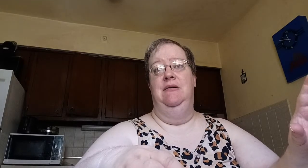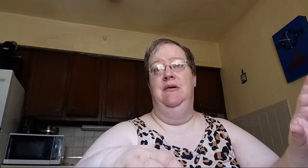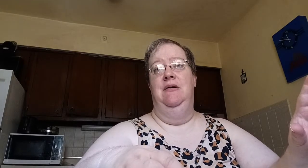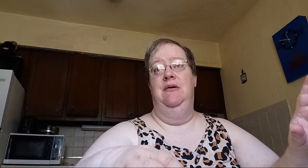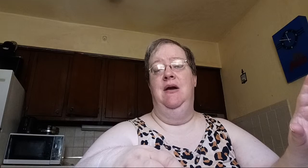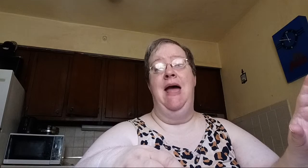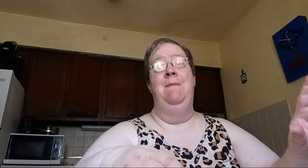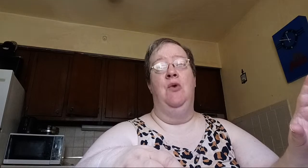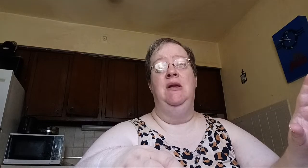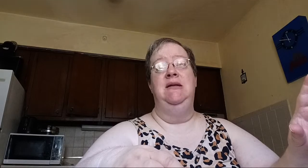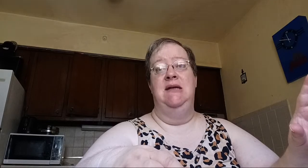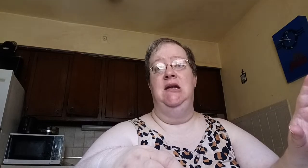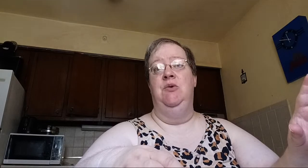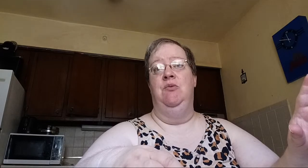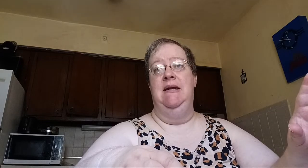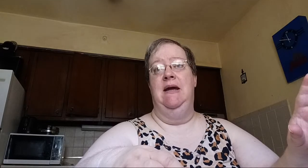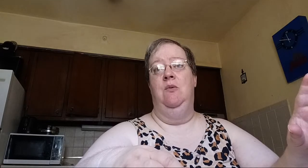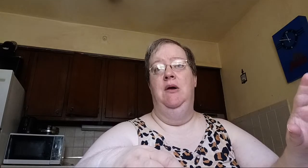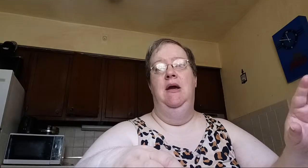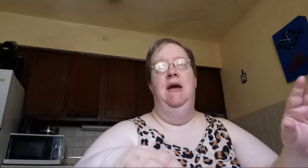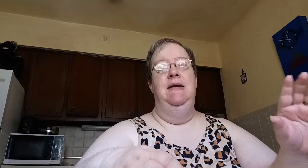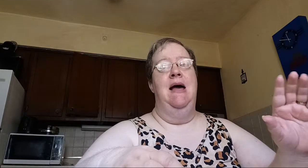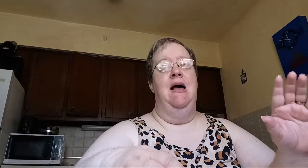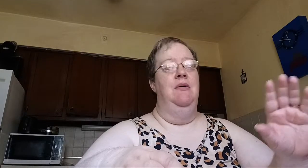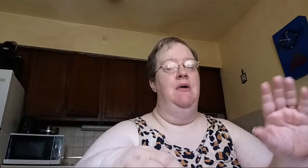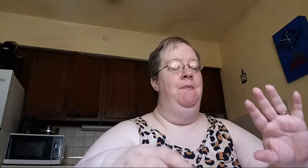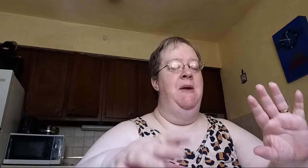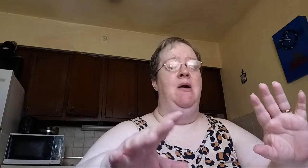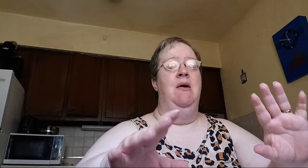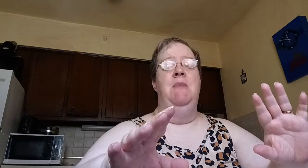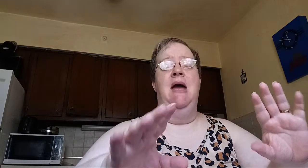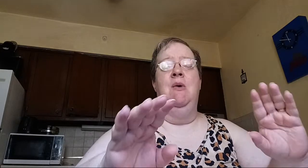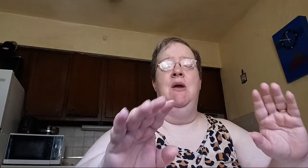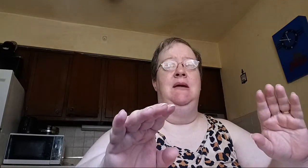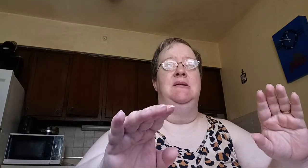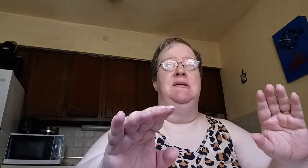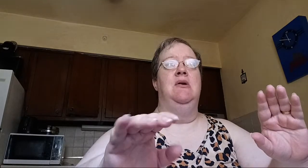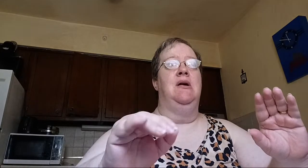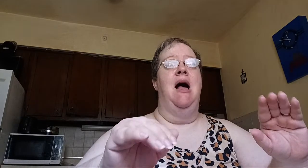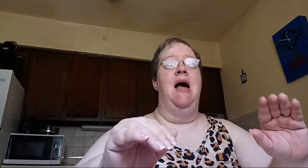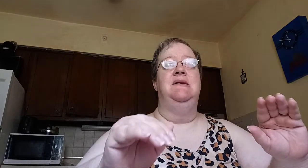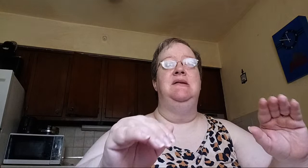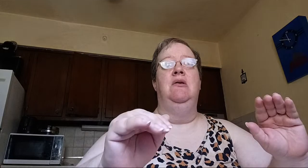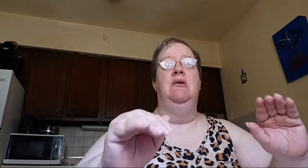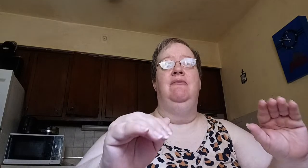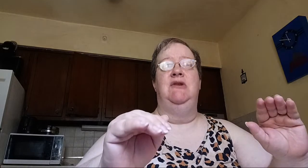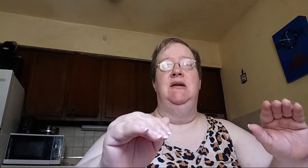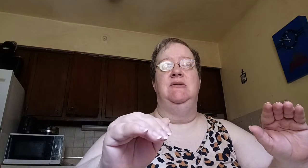And I'm really ticked at you right now. Now, bear in mind, I want to make this clear, God still loves Israel